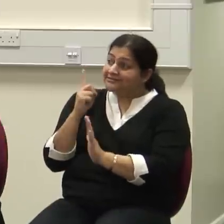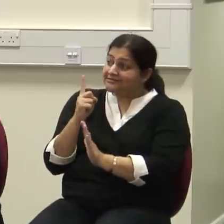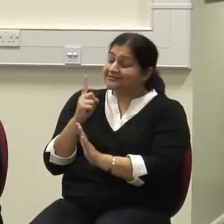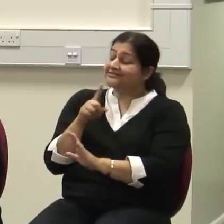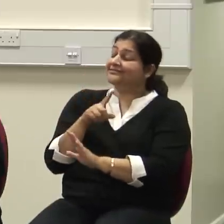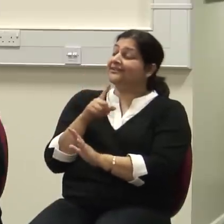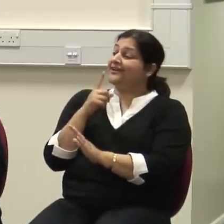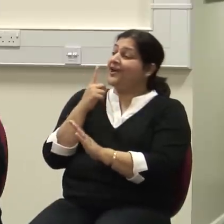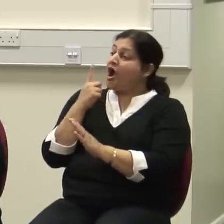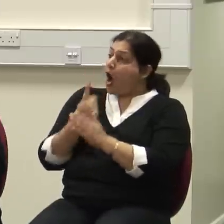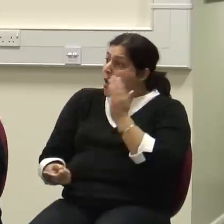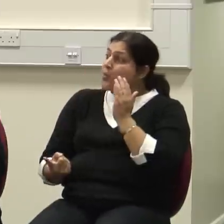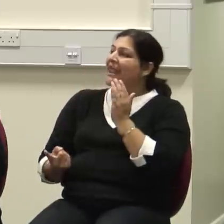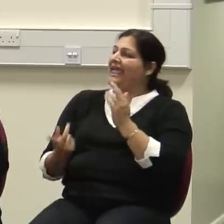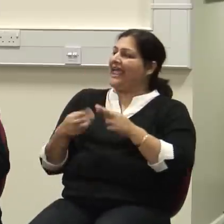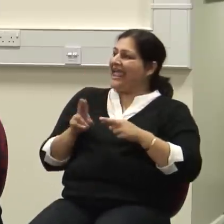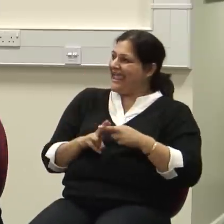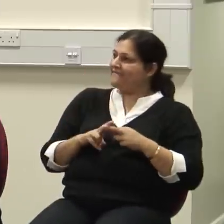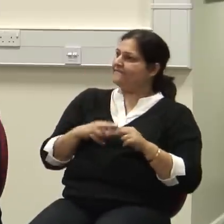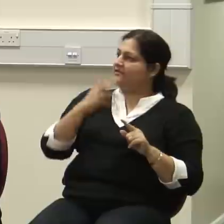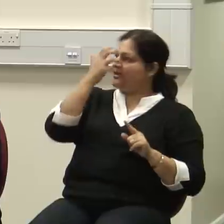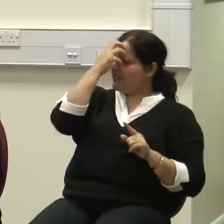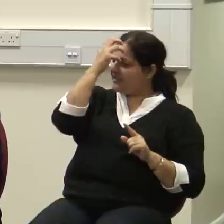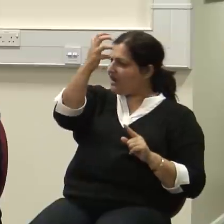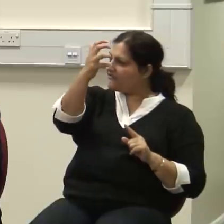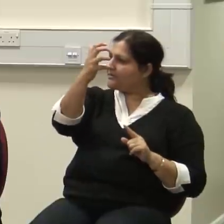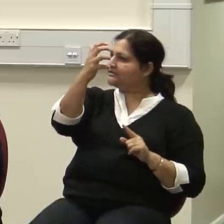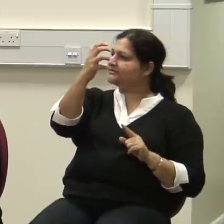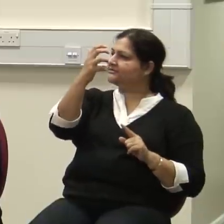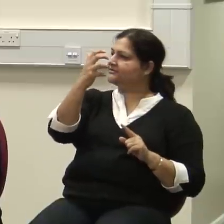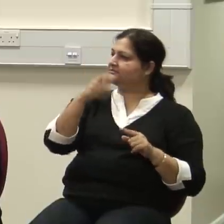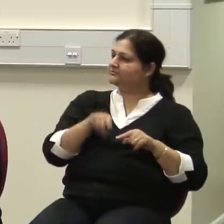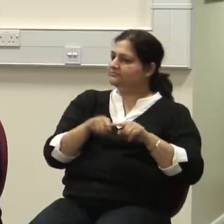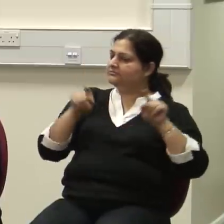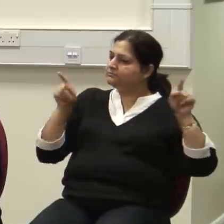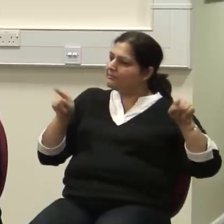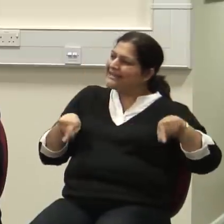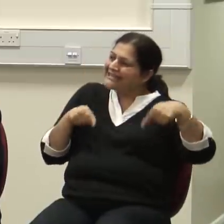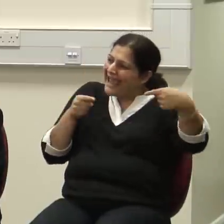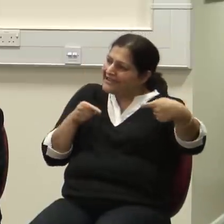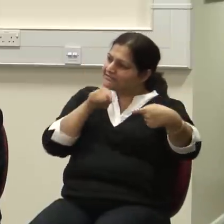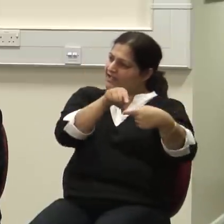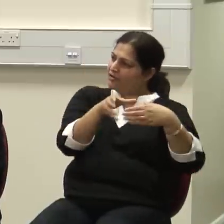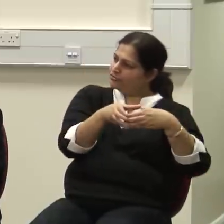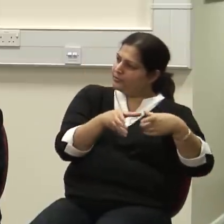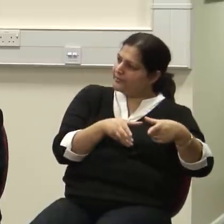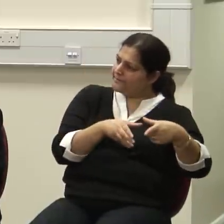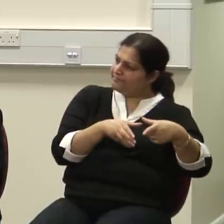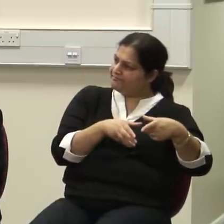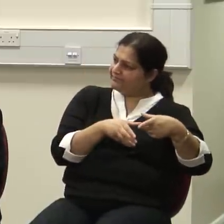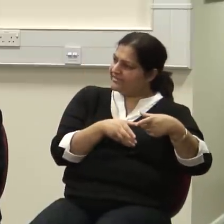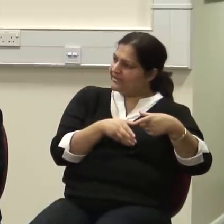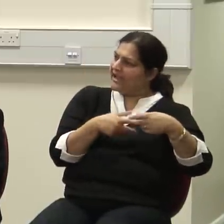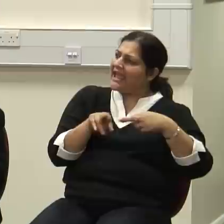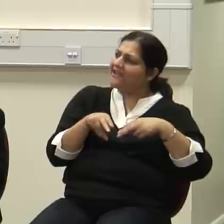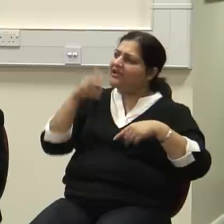particular interest group are in the same bed. They also don't work with Blackstone Group, or whatever